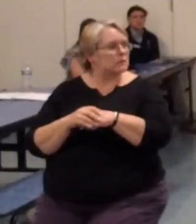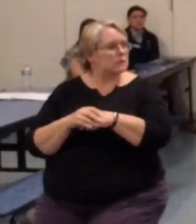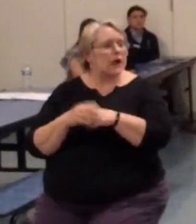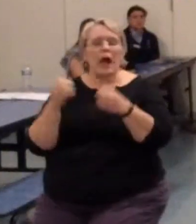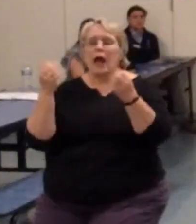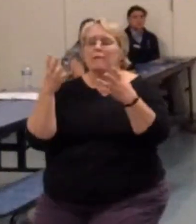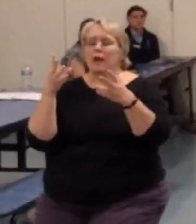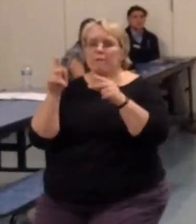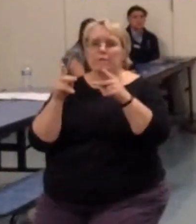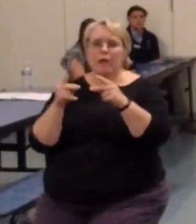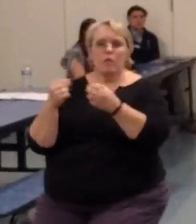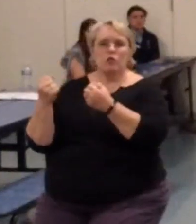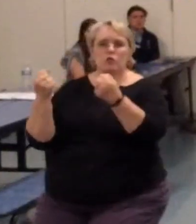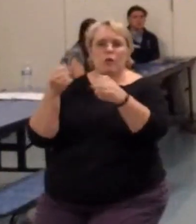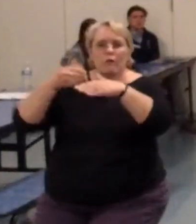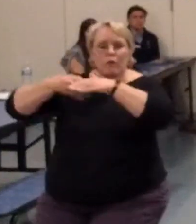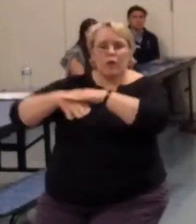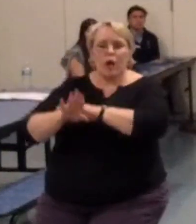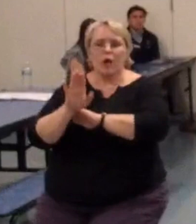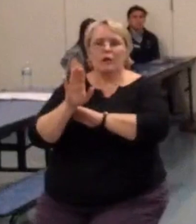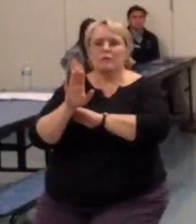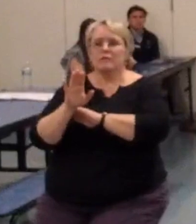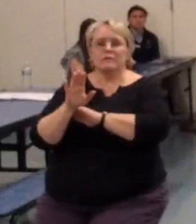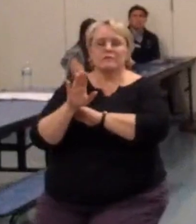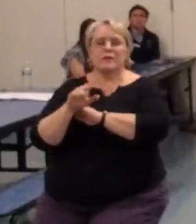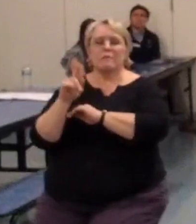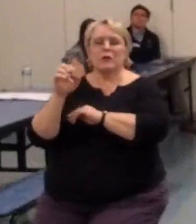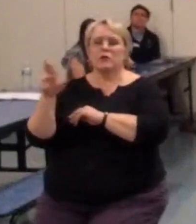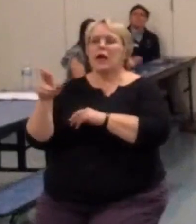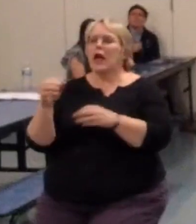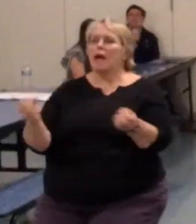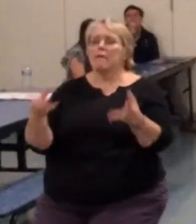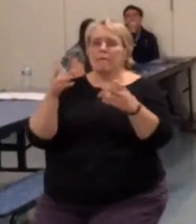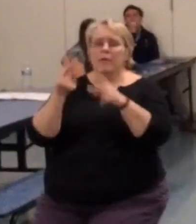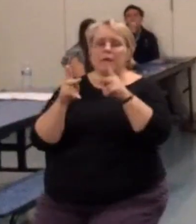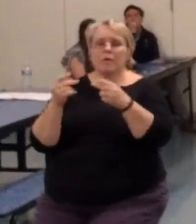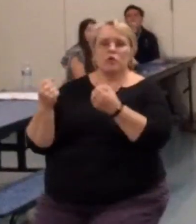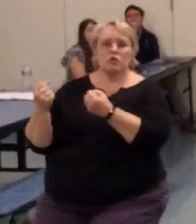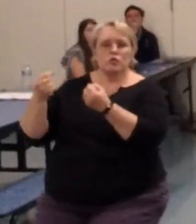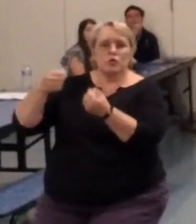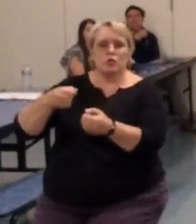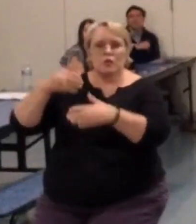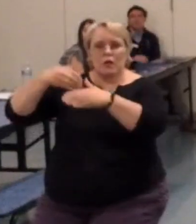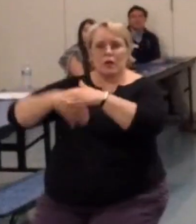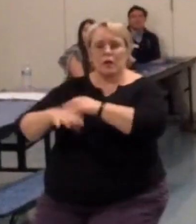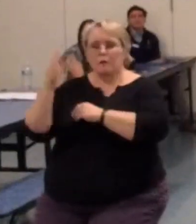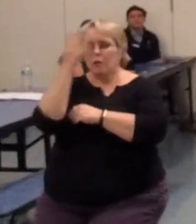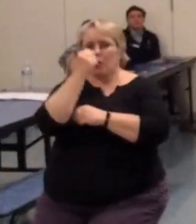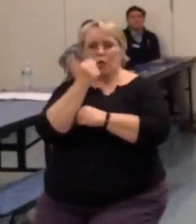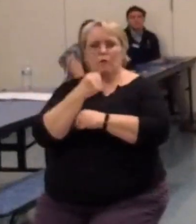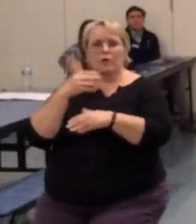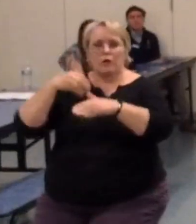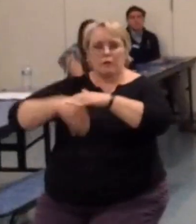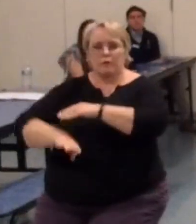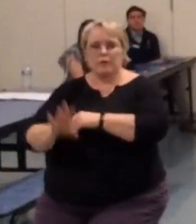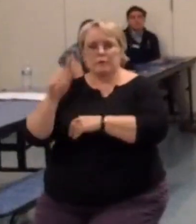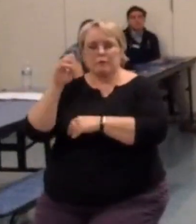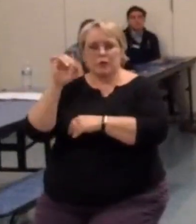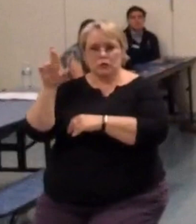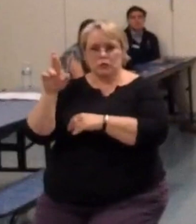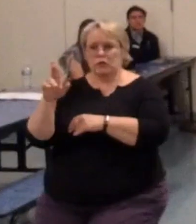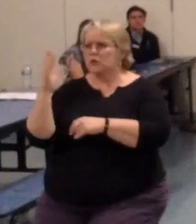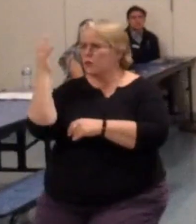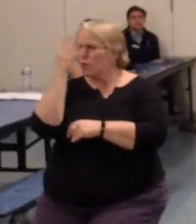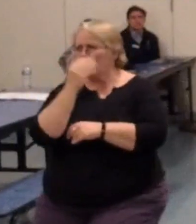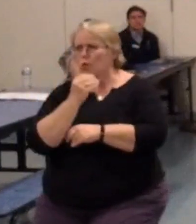How many people have been through that underpass in Munster? How many people have, she wants to ask how many people have been in under that beautiful underpass in Munster. It